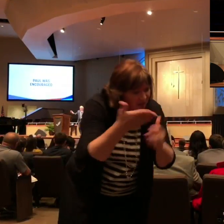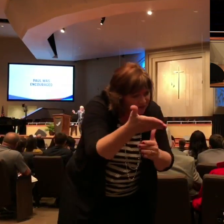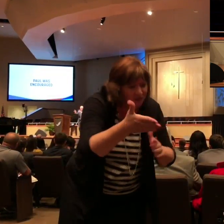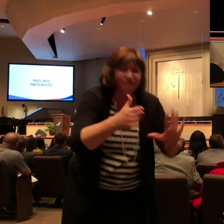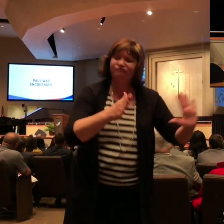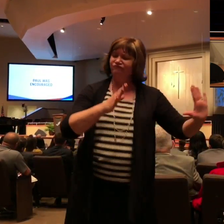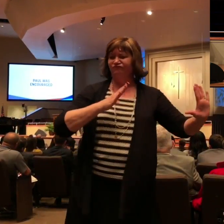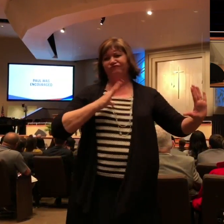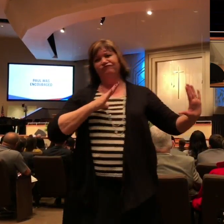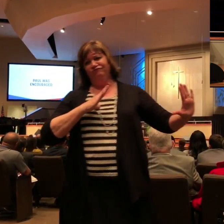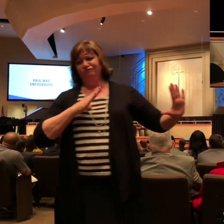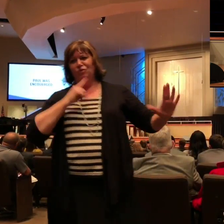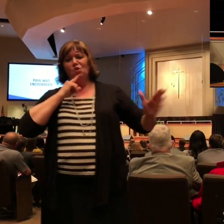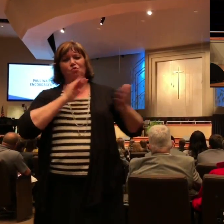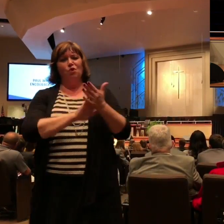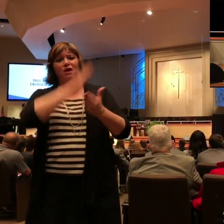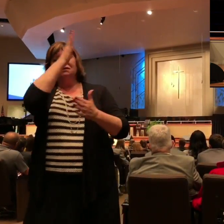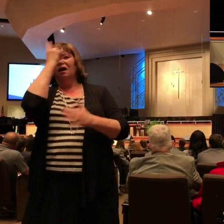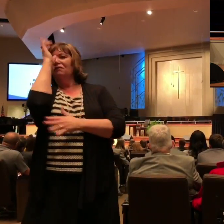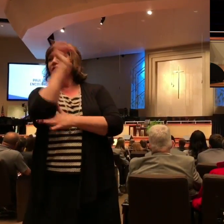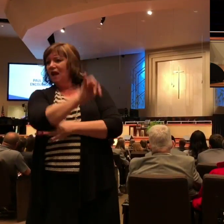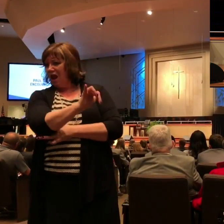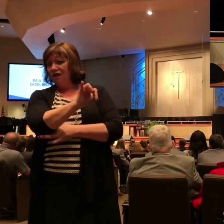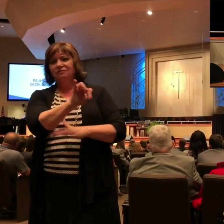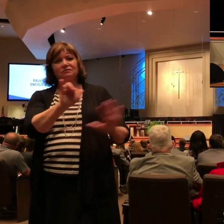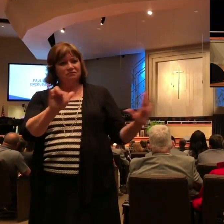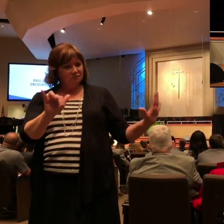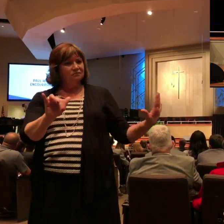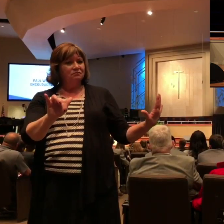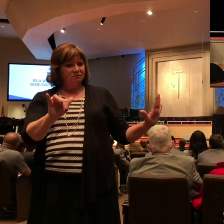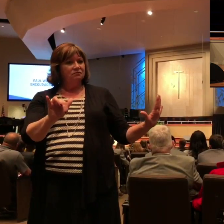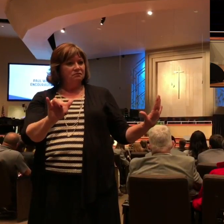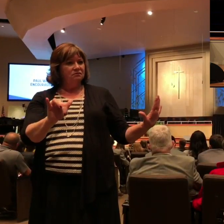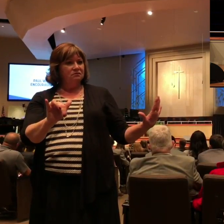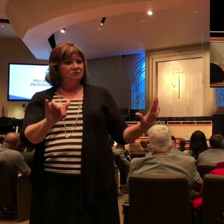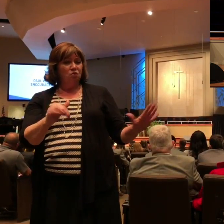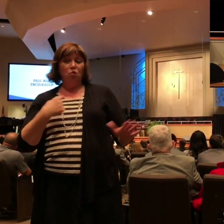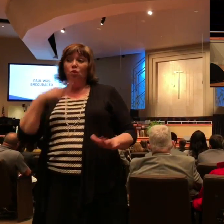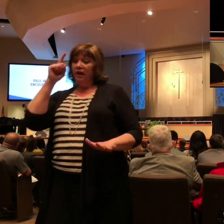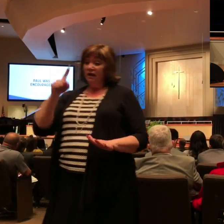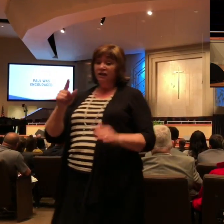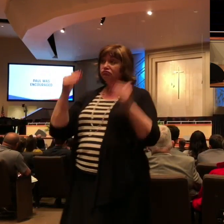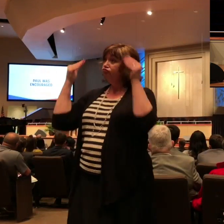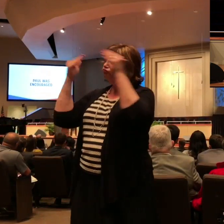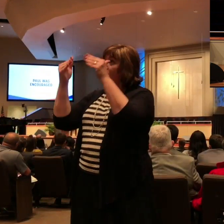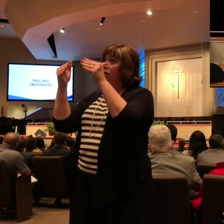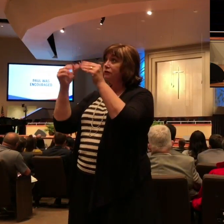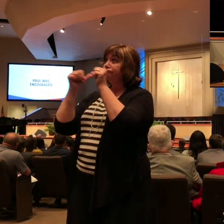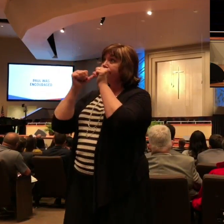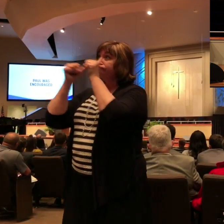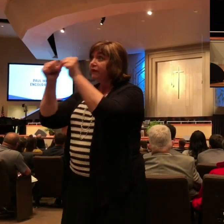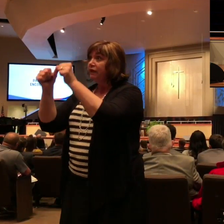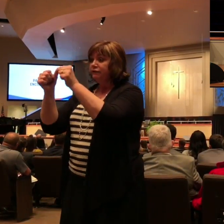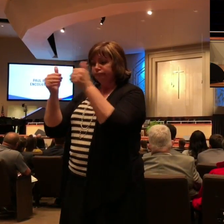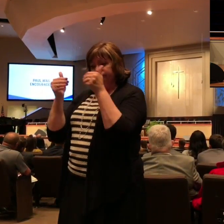game of making sure that our name is as we want it to be. Paul said, this life is not about me.